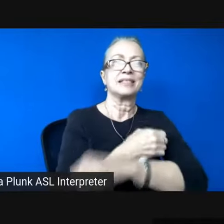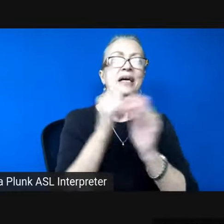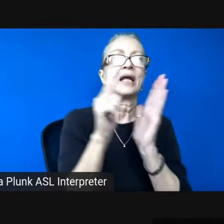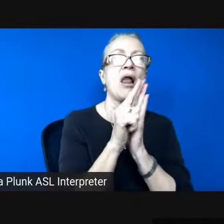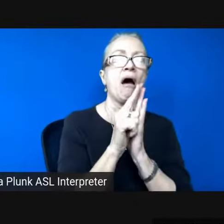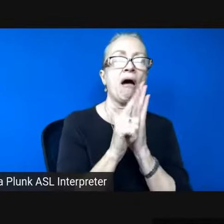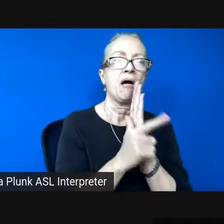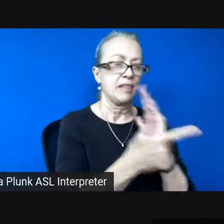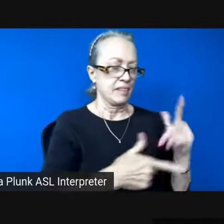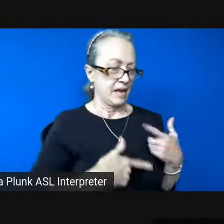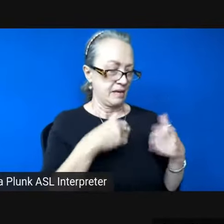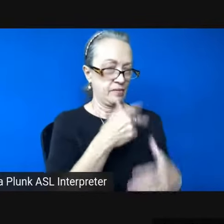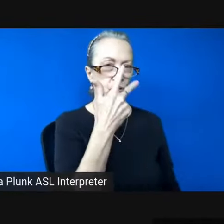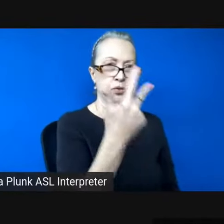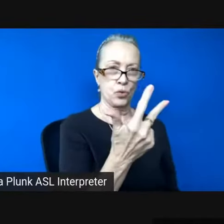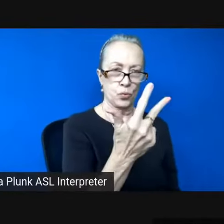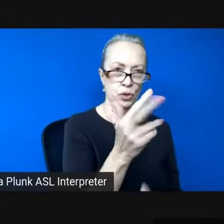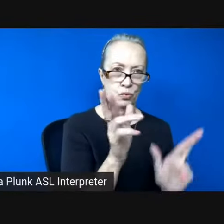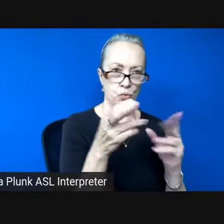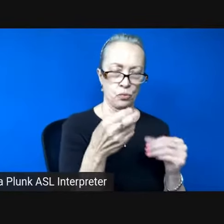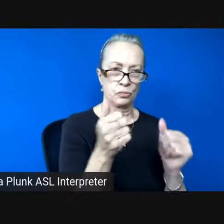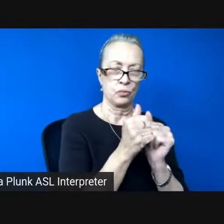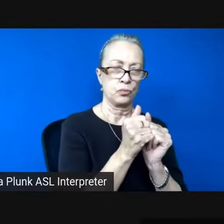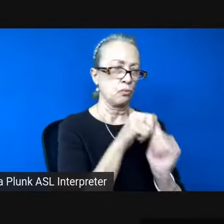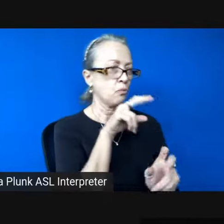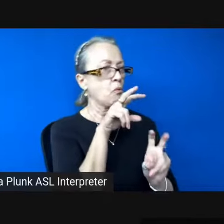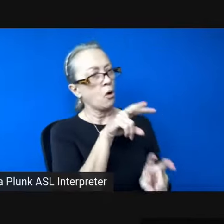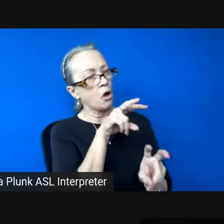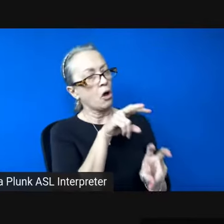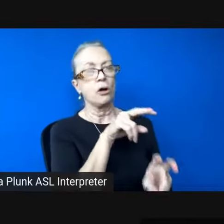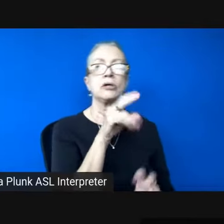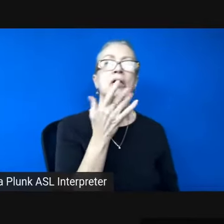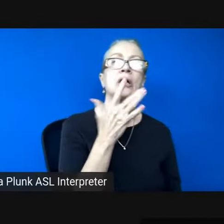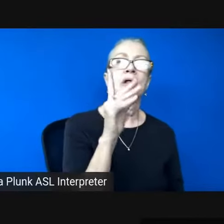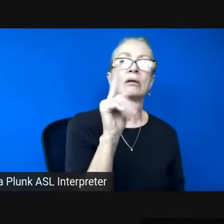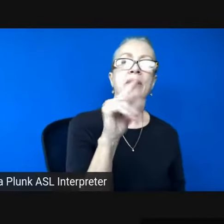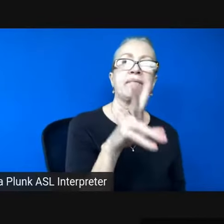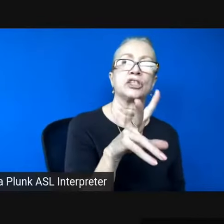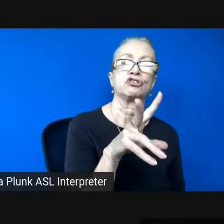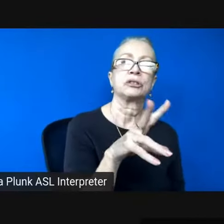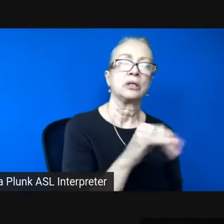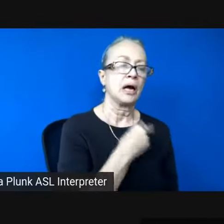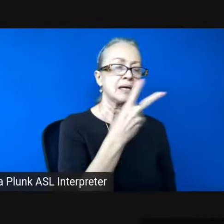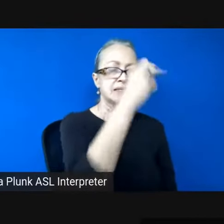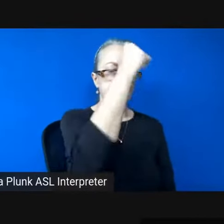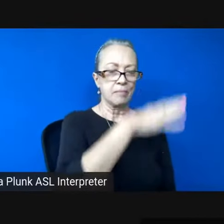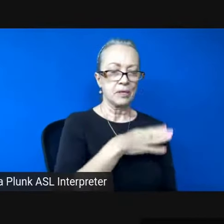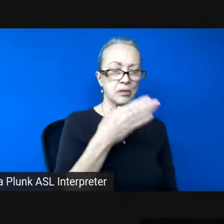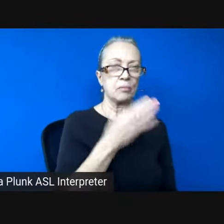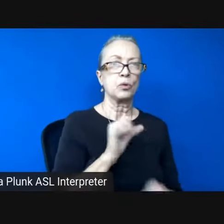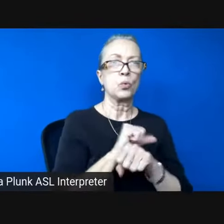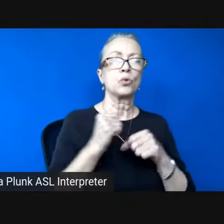rooms and watch a colored television I see a man in blue work clothes whose father was a